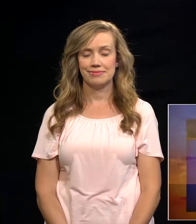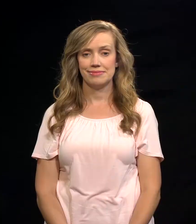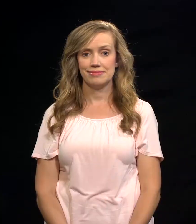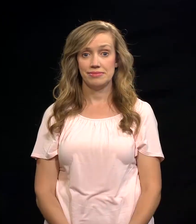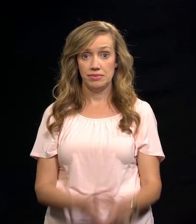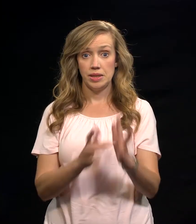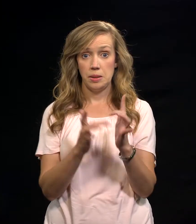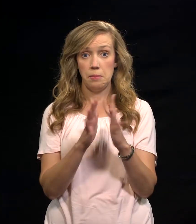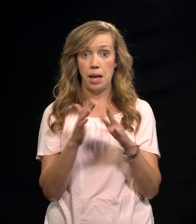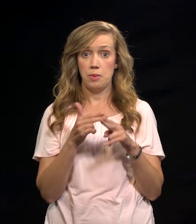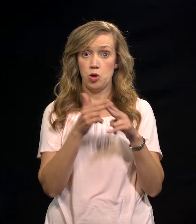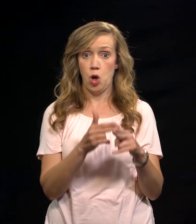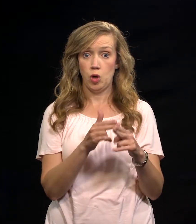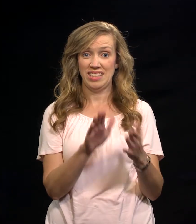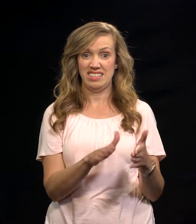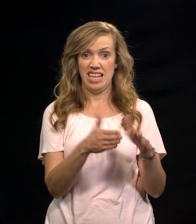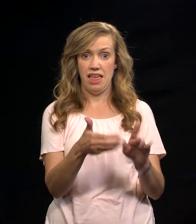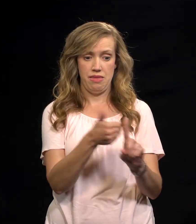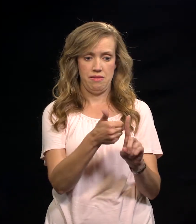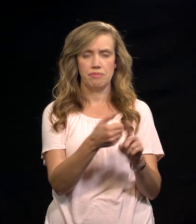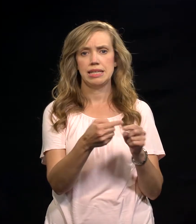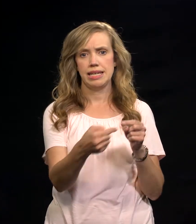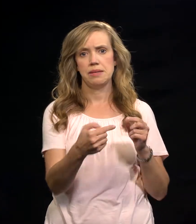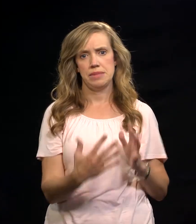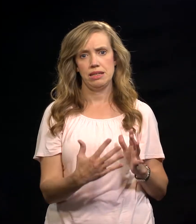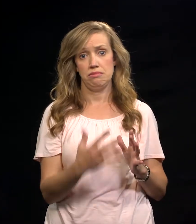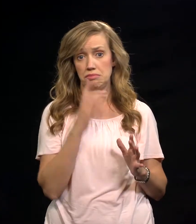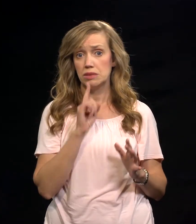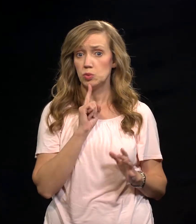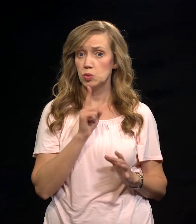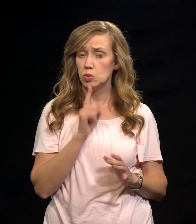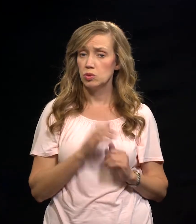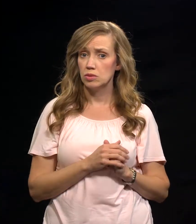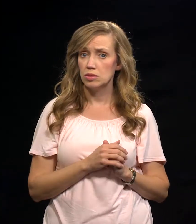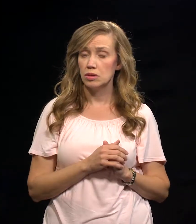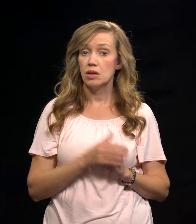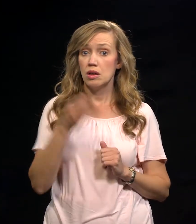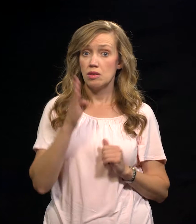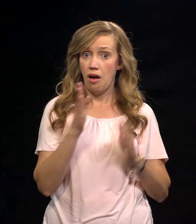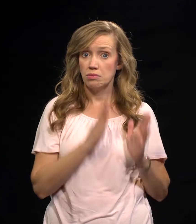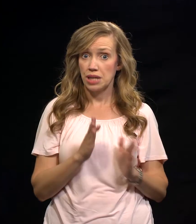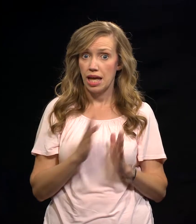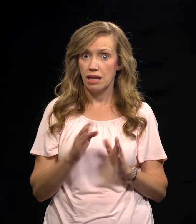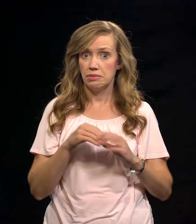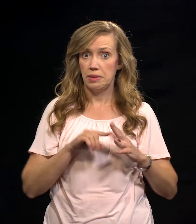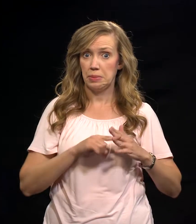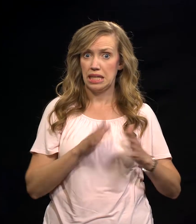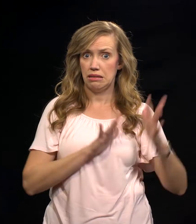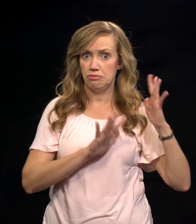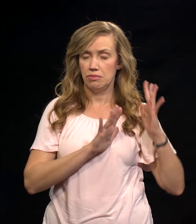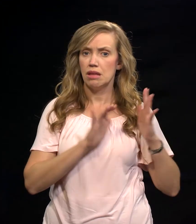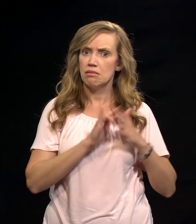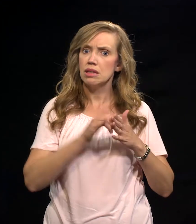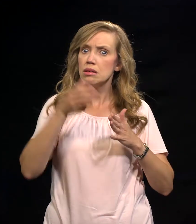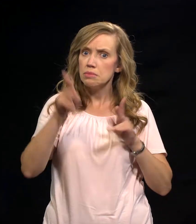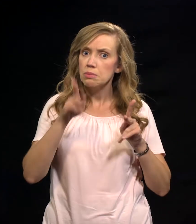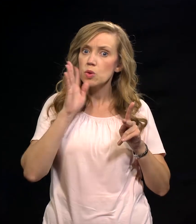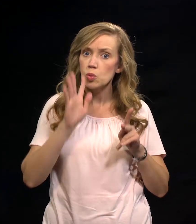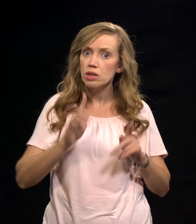The Bible calls death an enemy, and it is. God's intention in the beginning was that people would live forever. And in spite